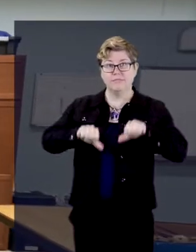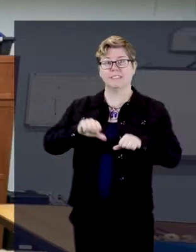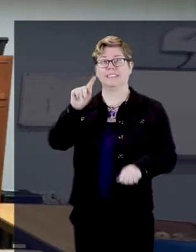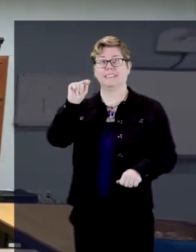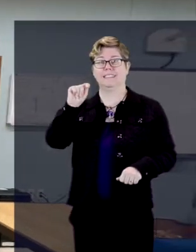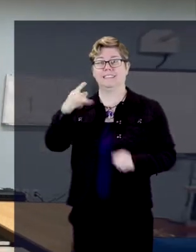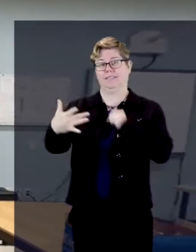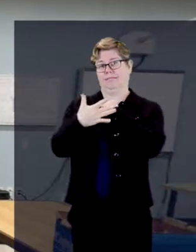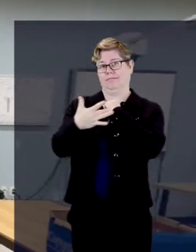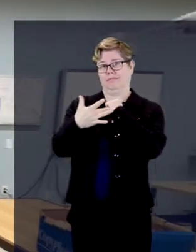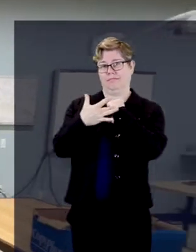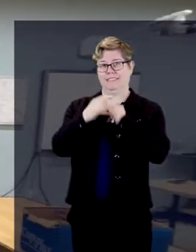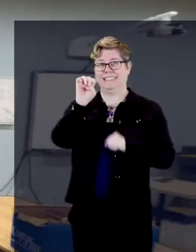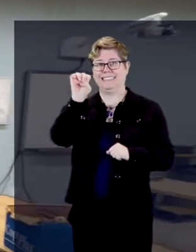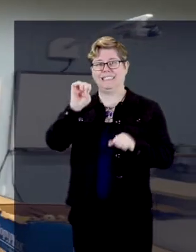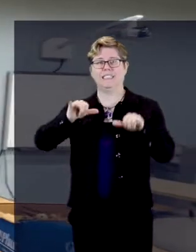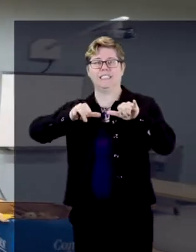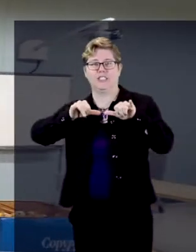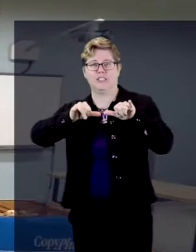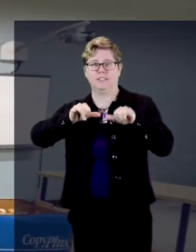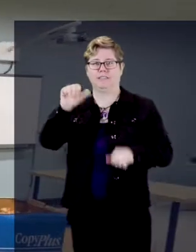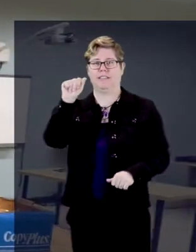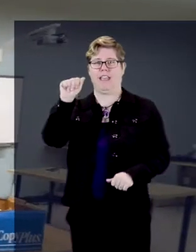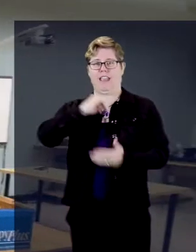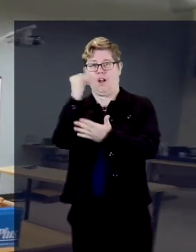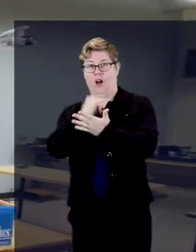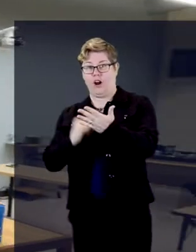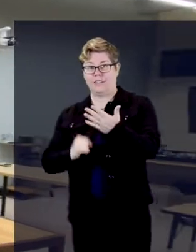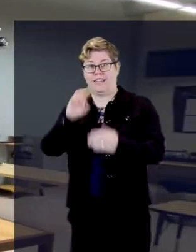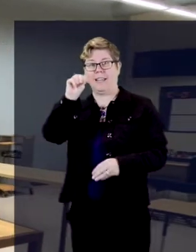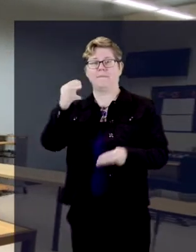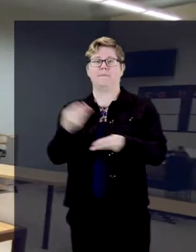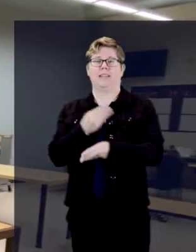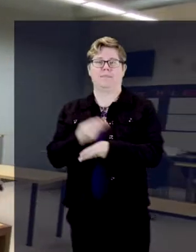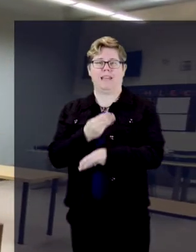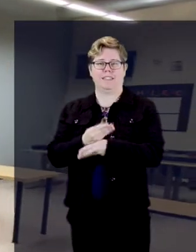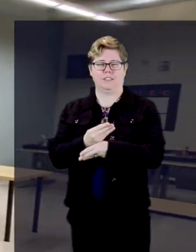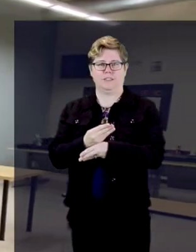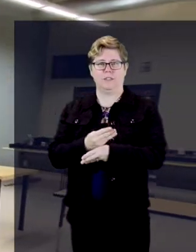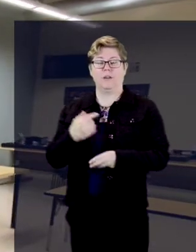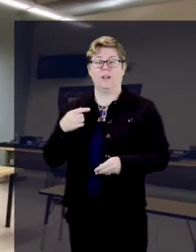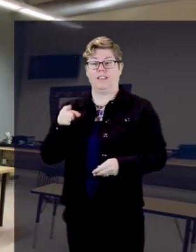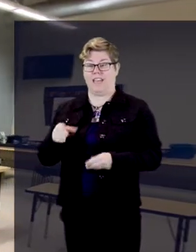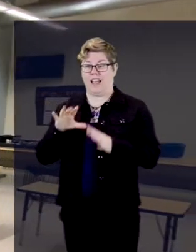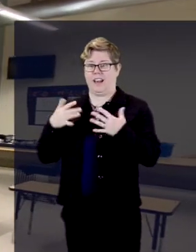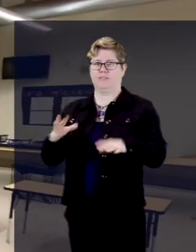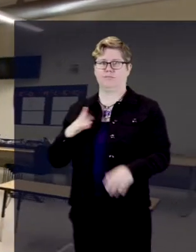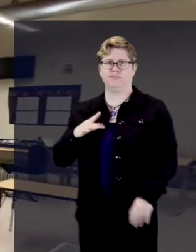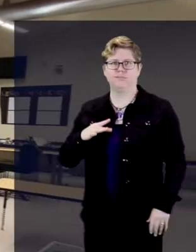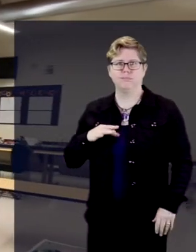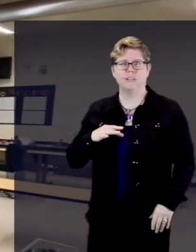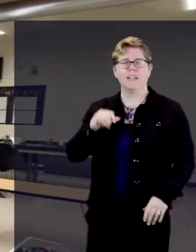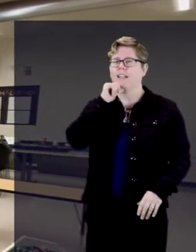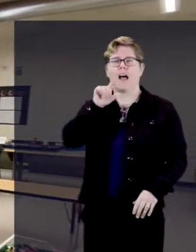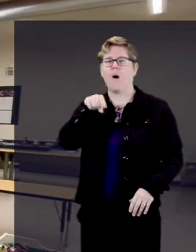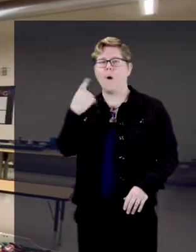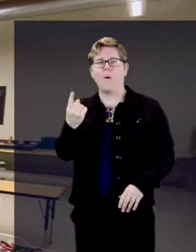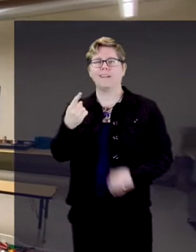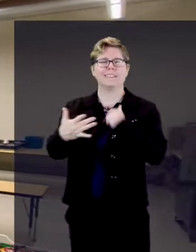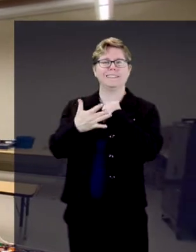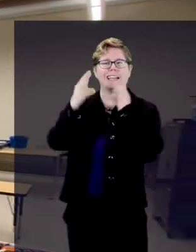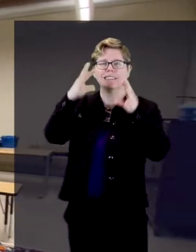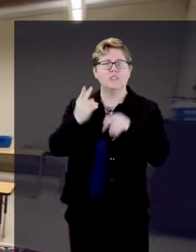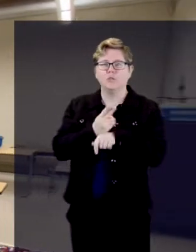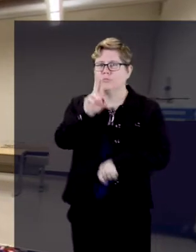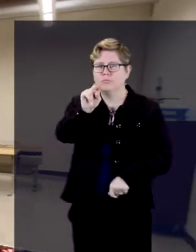21. We also have a STEAM program, which is science, technology, engineering, and math. And all of our teachers